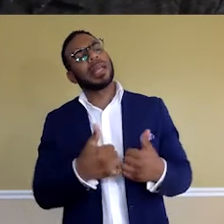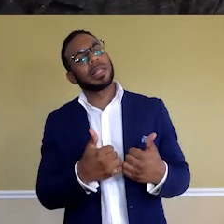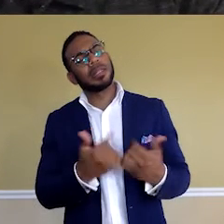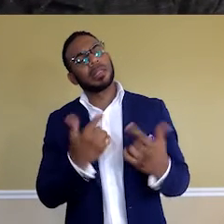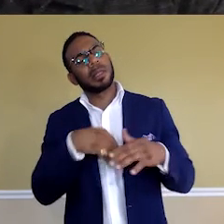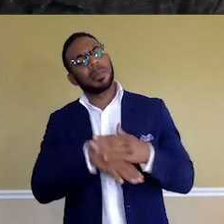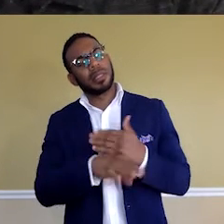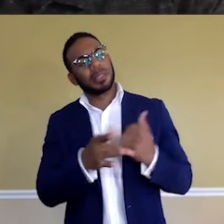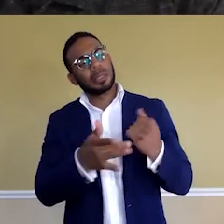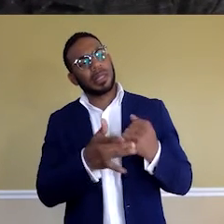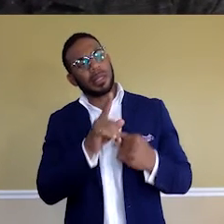into tech?